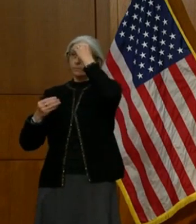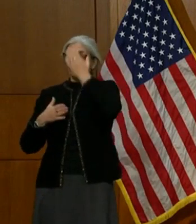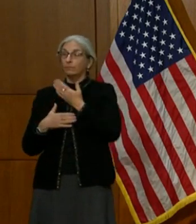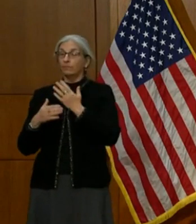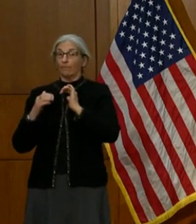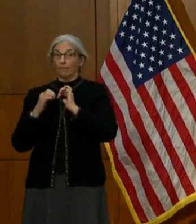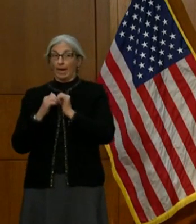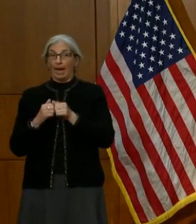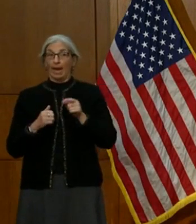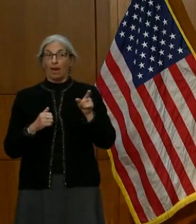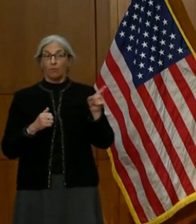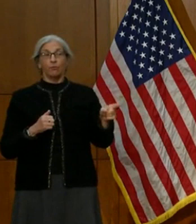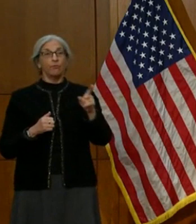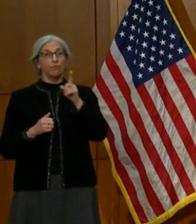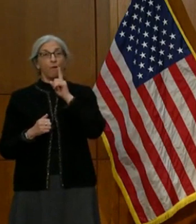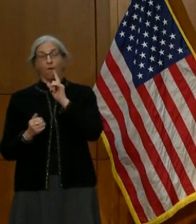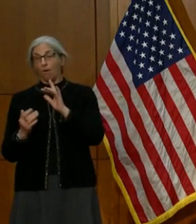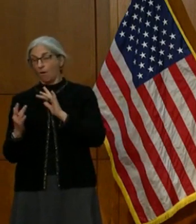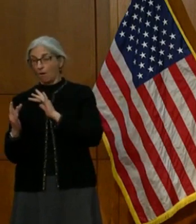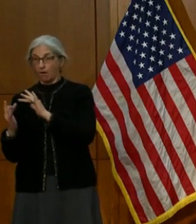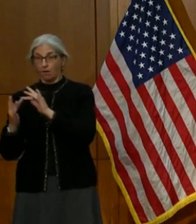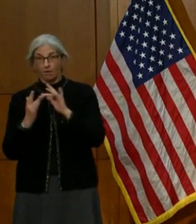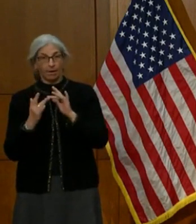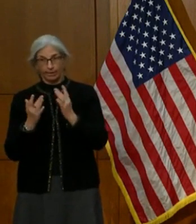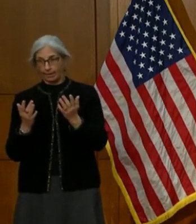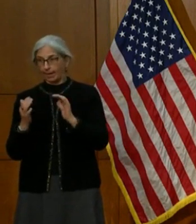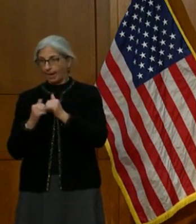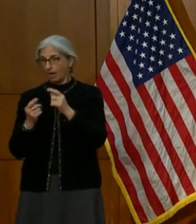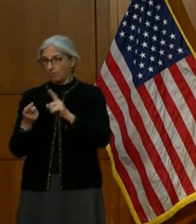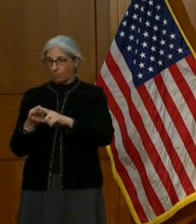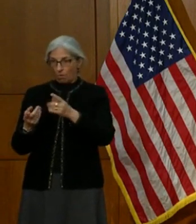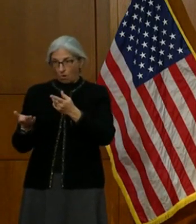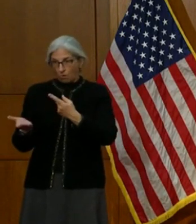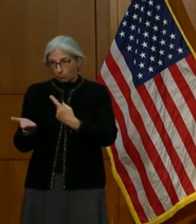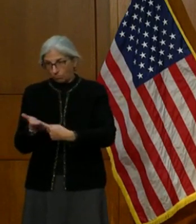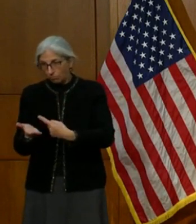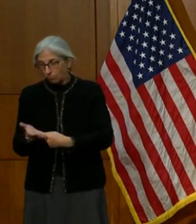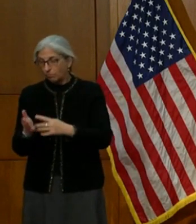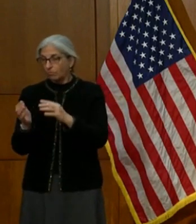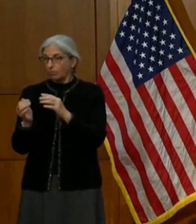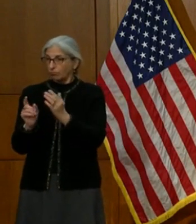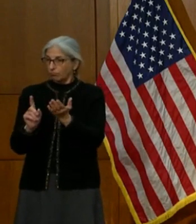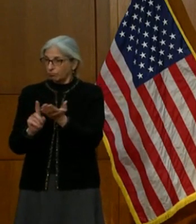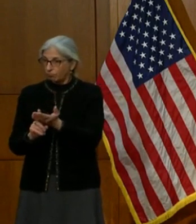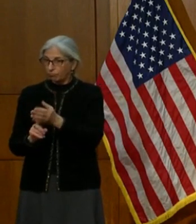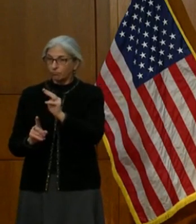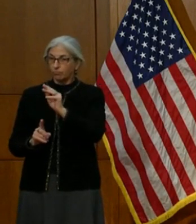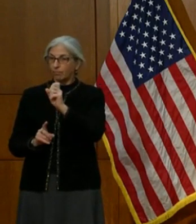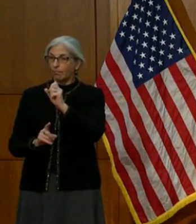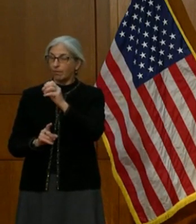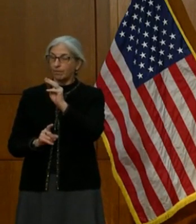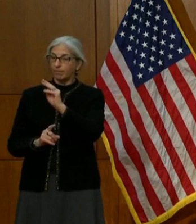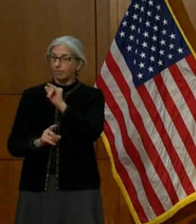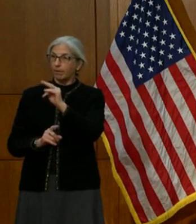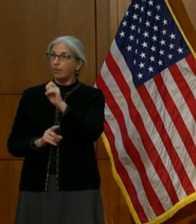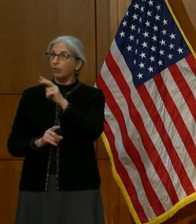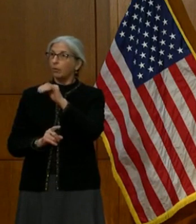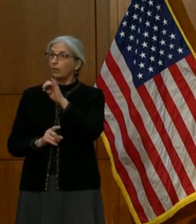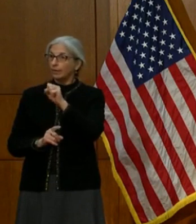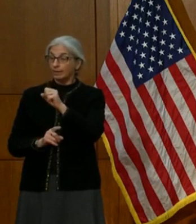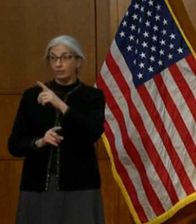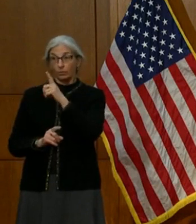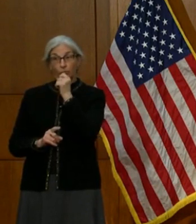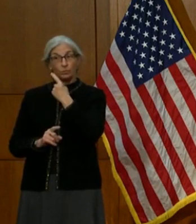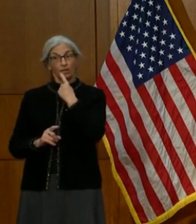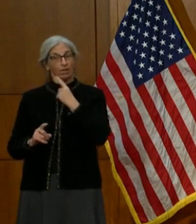still say they are not going to take the vaccine? then on sidebar, my second question is, we noticed that you've been traveling